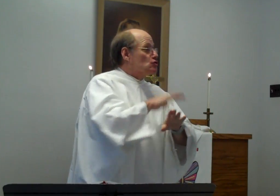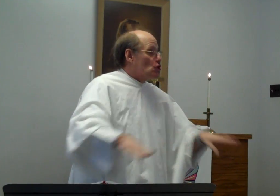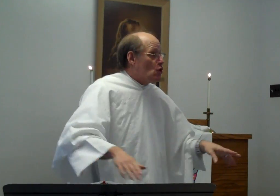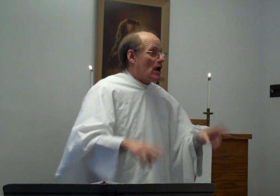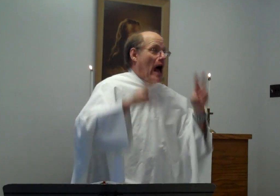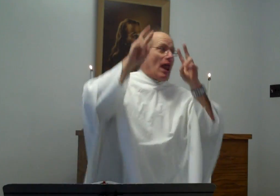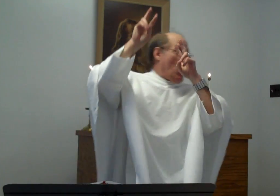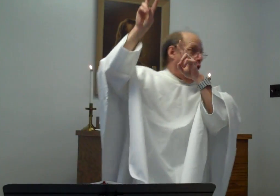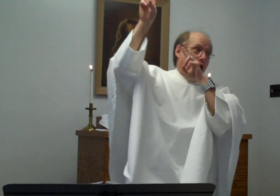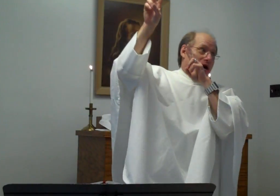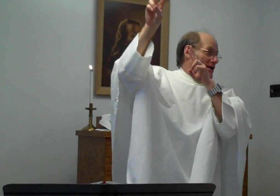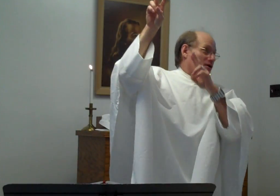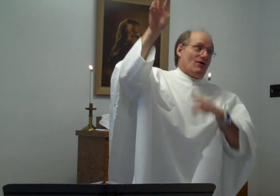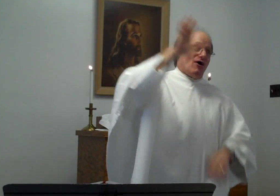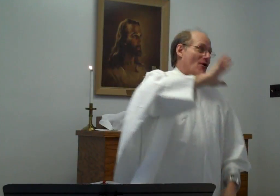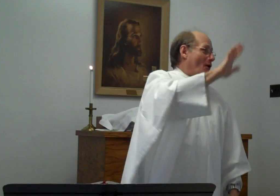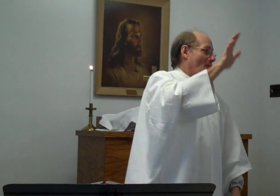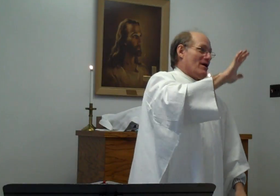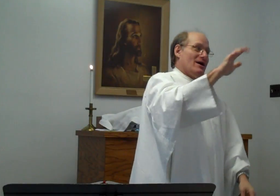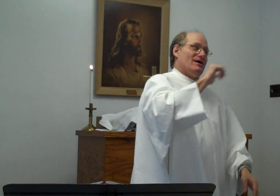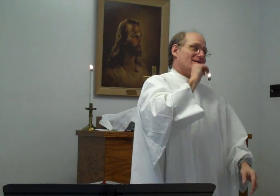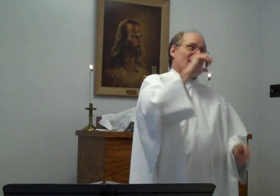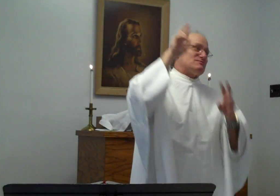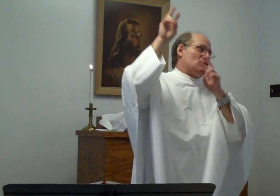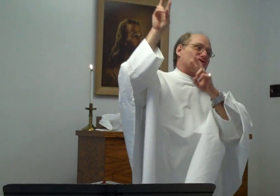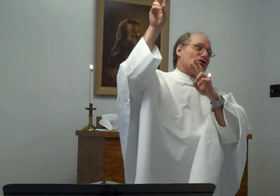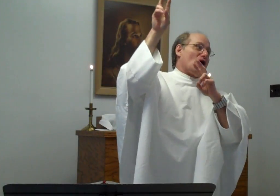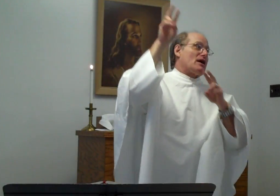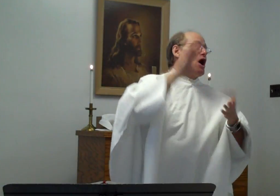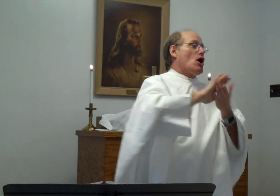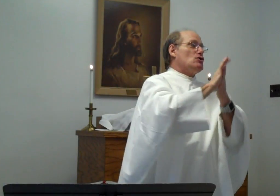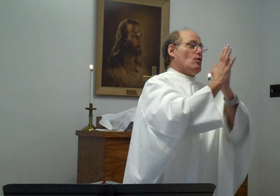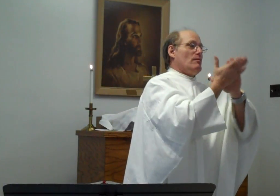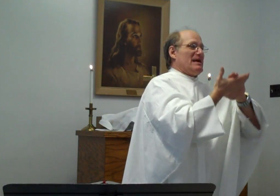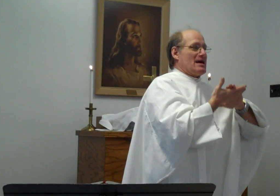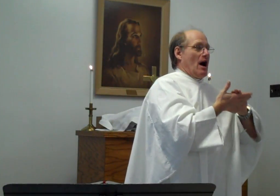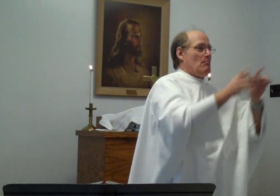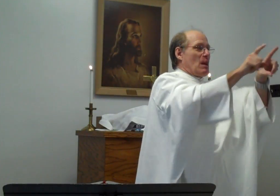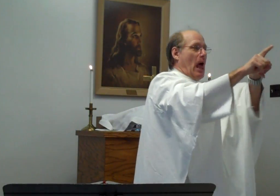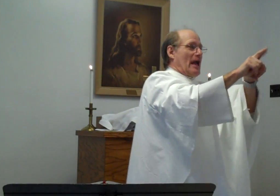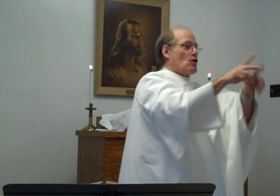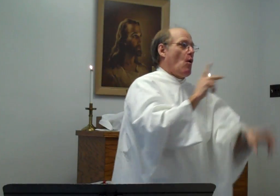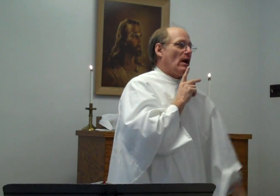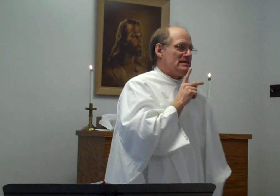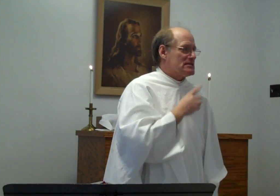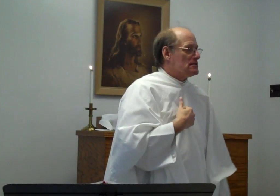Do not look. No, no, no. You're not supposed to look. You will become a light coice.